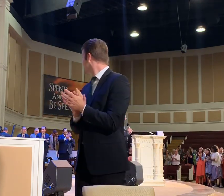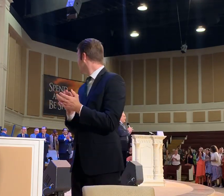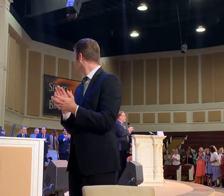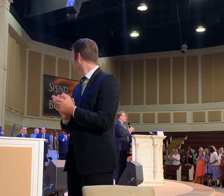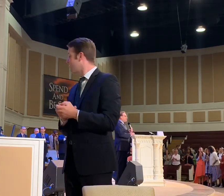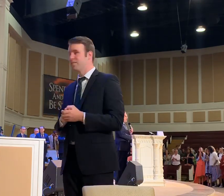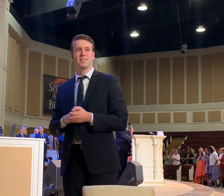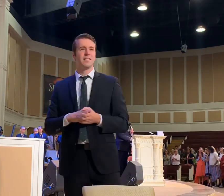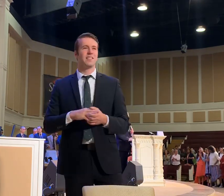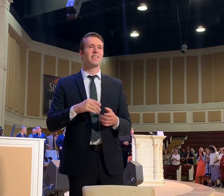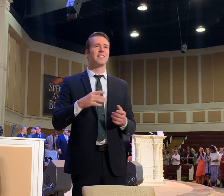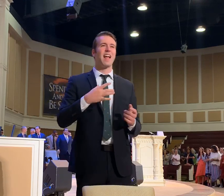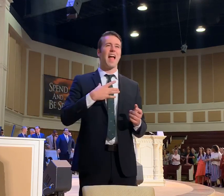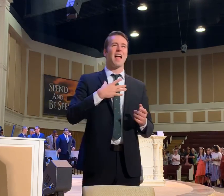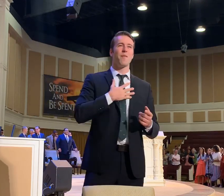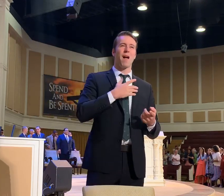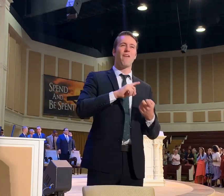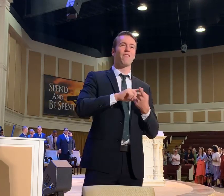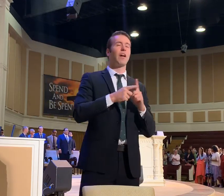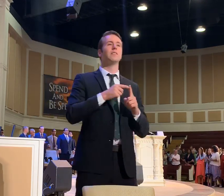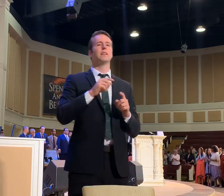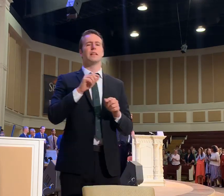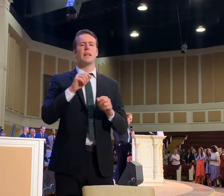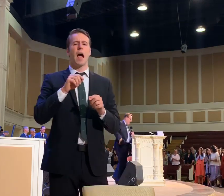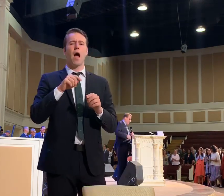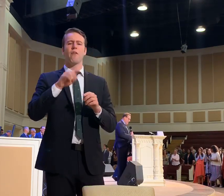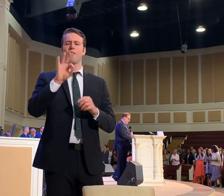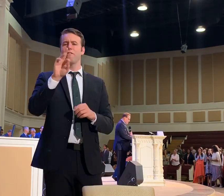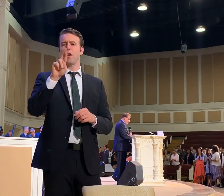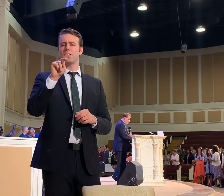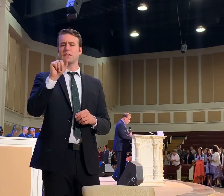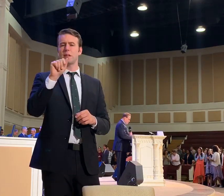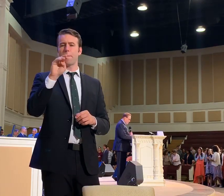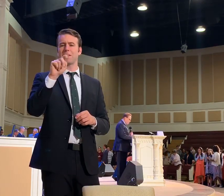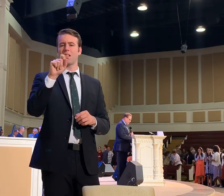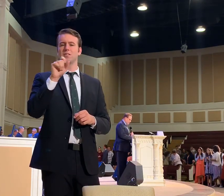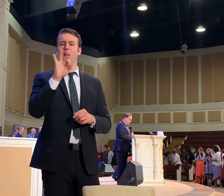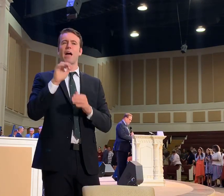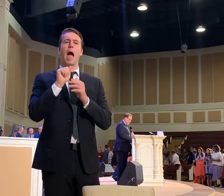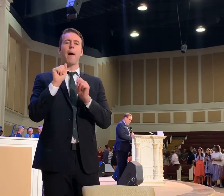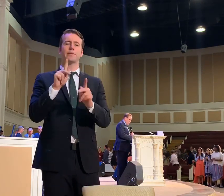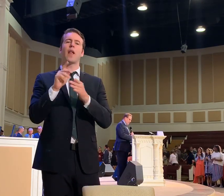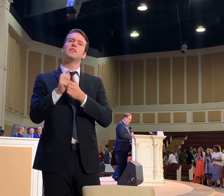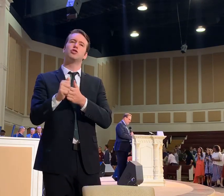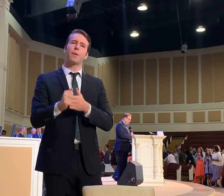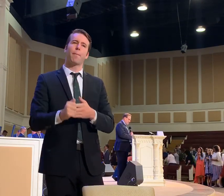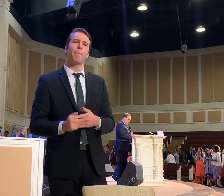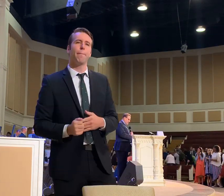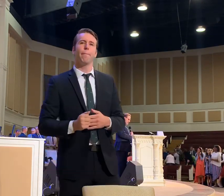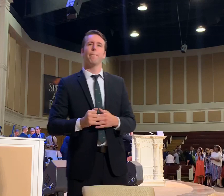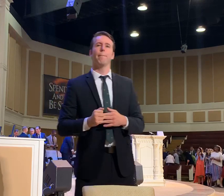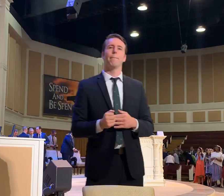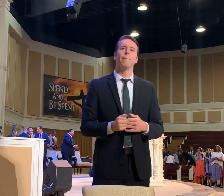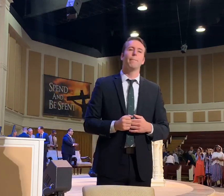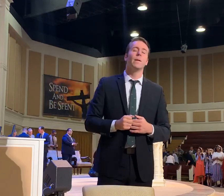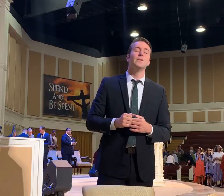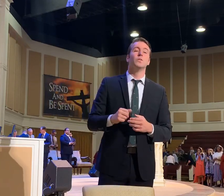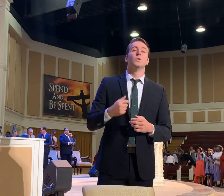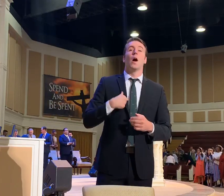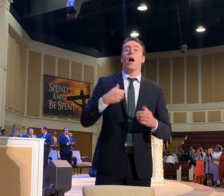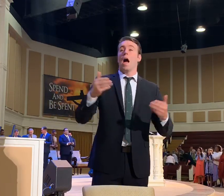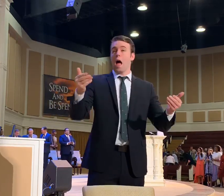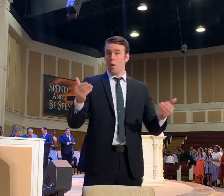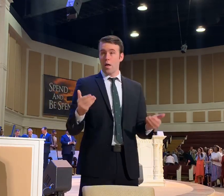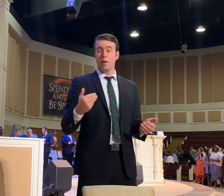I like having small friends. And if you have your Bible, let's go to the New Testament. To all of our guests, I welcome